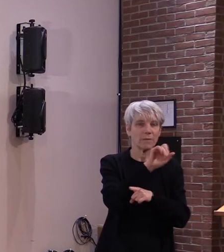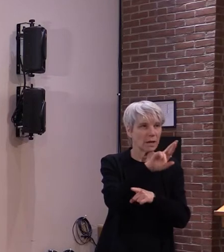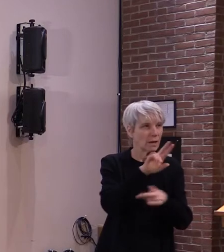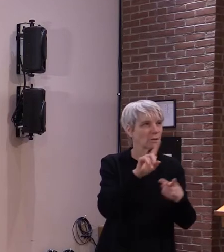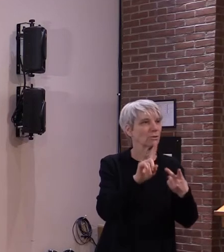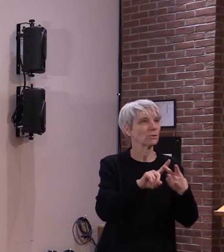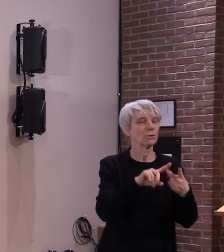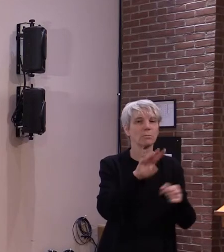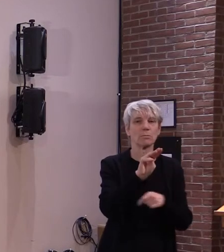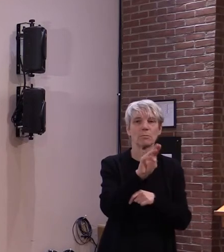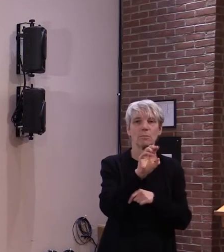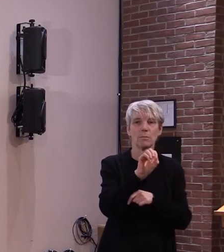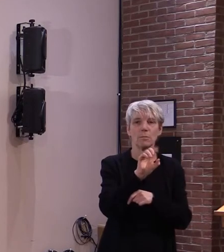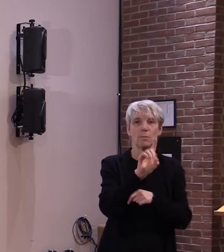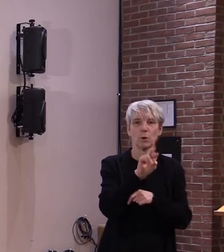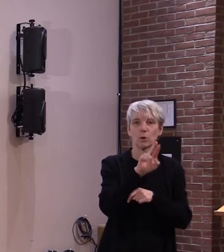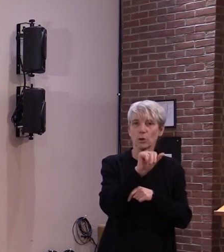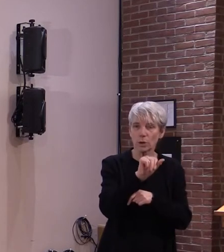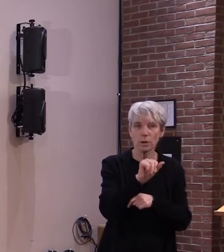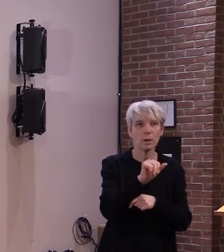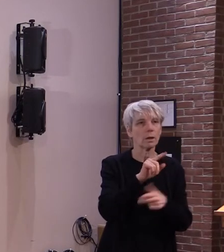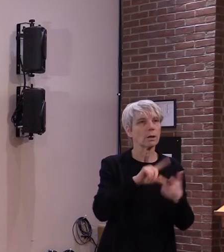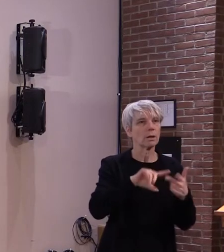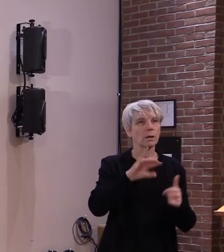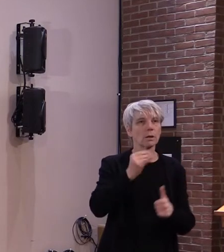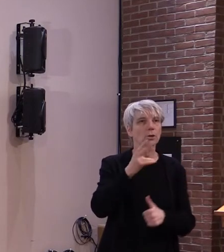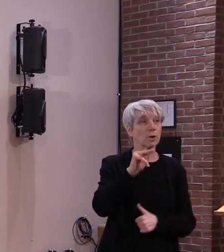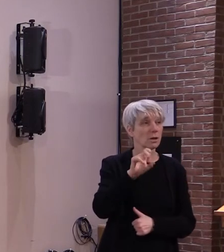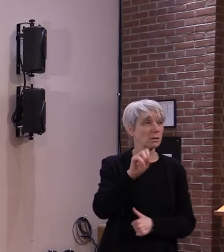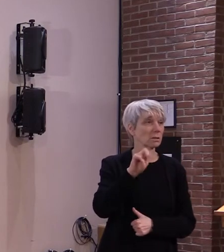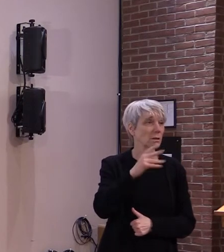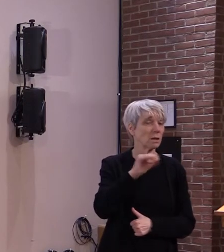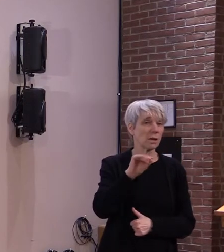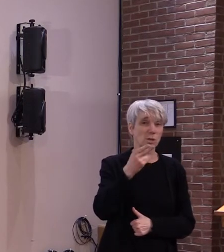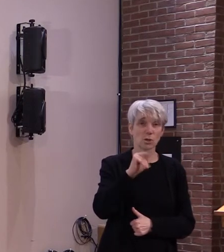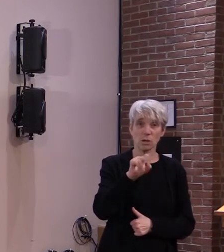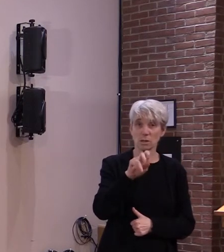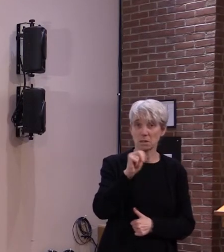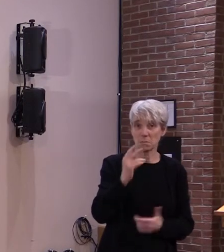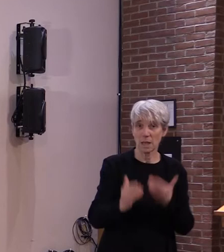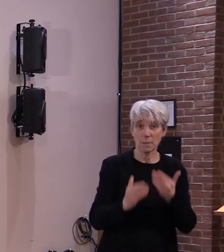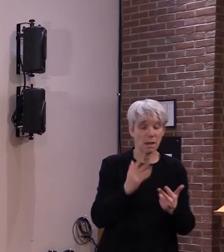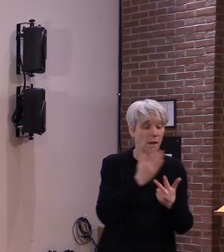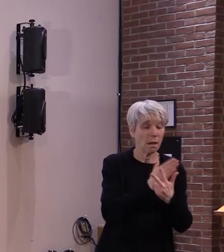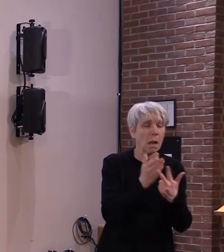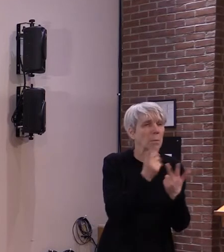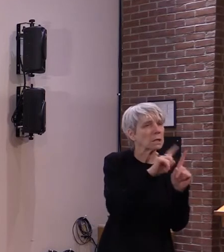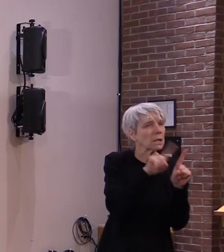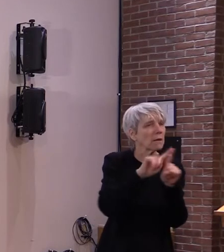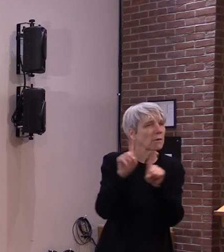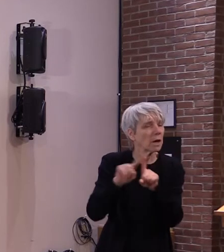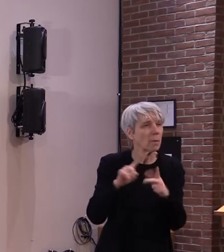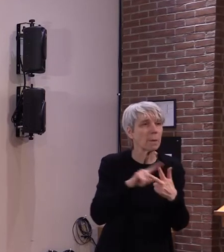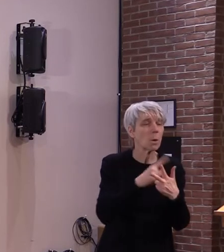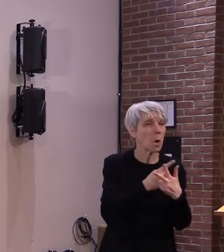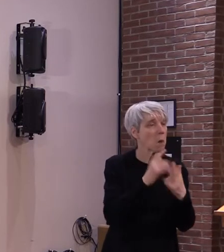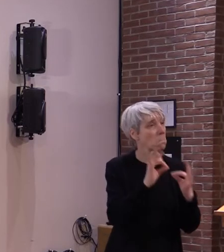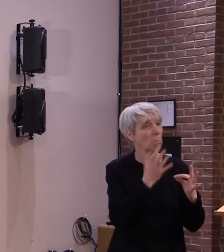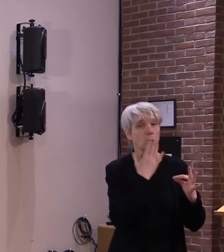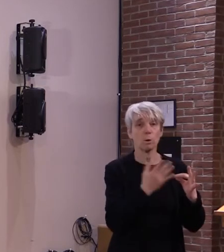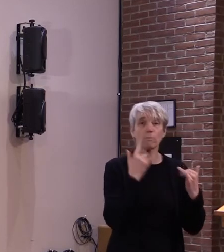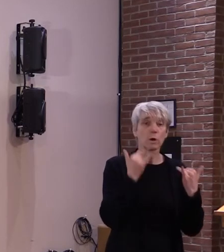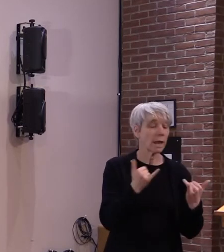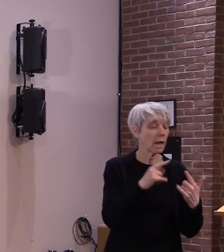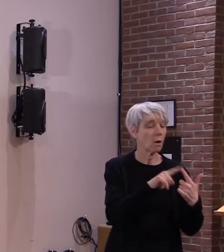johnson johnson and others years might be more durable it might be more long-lasting we just don't know at this point so it's good to be able to